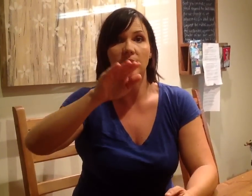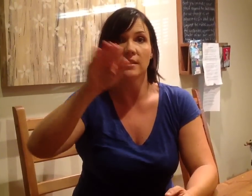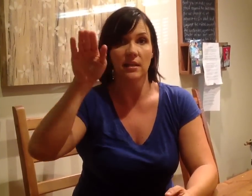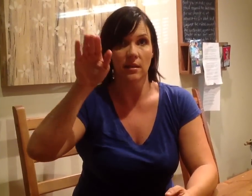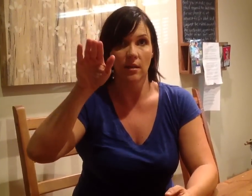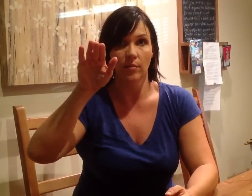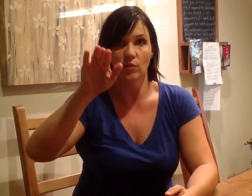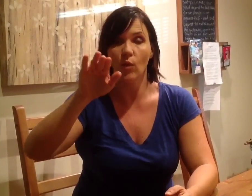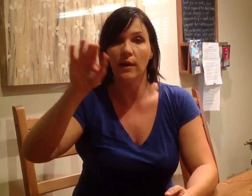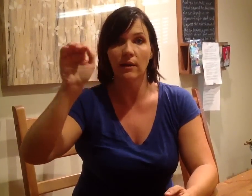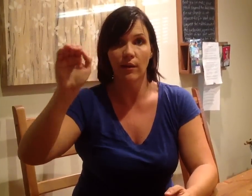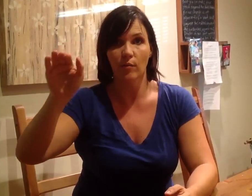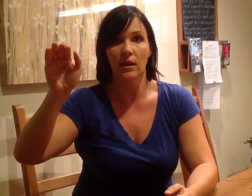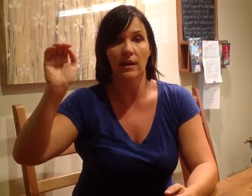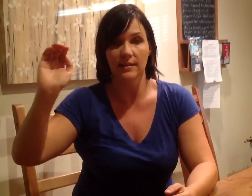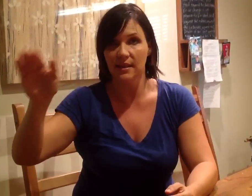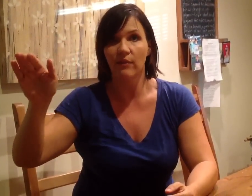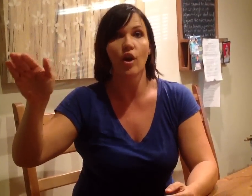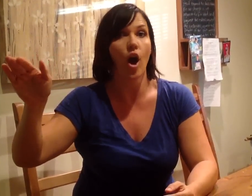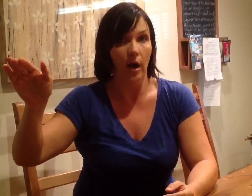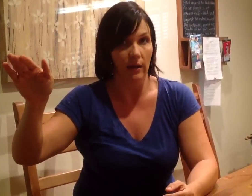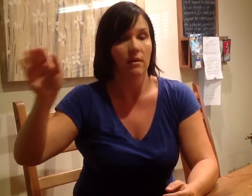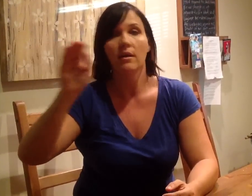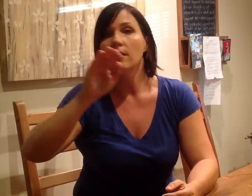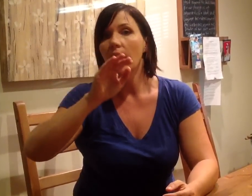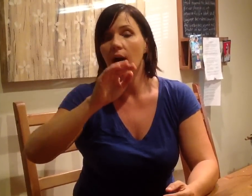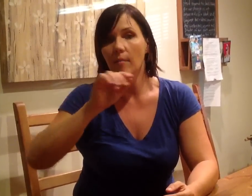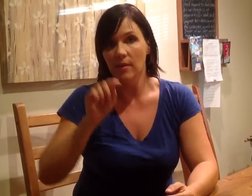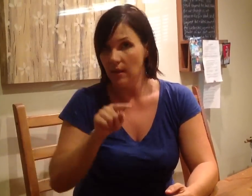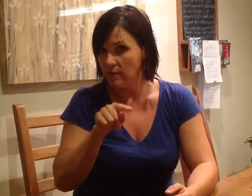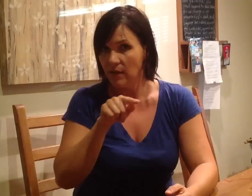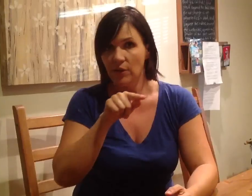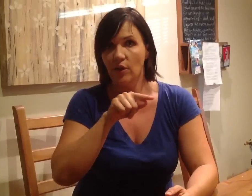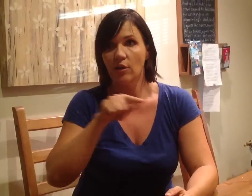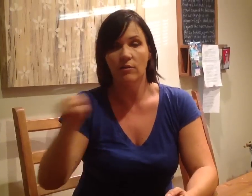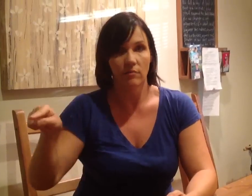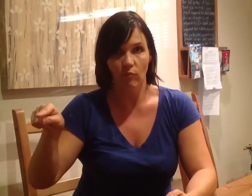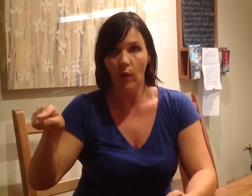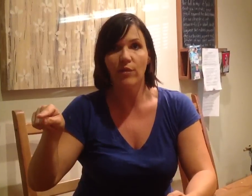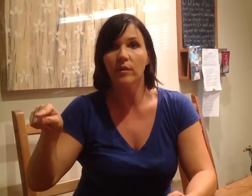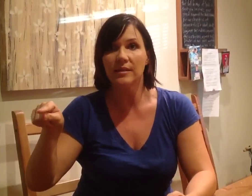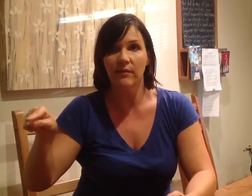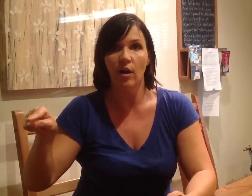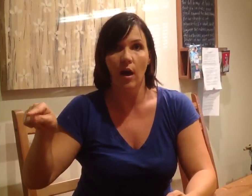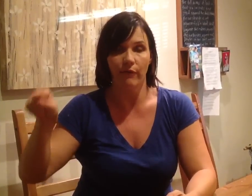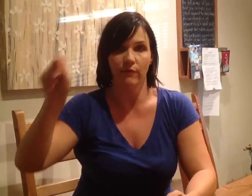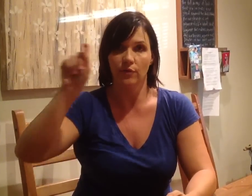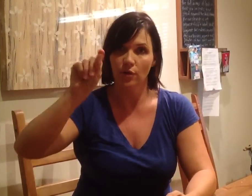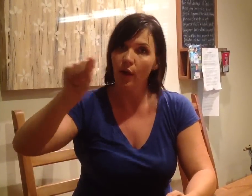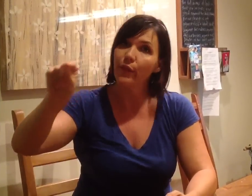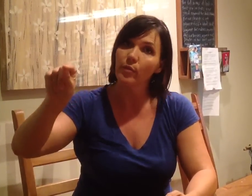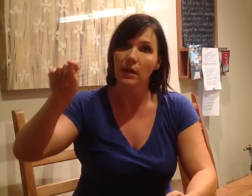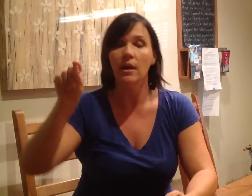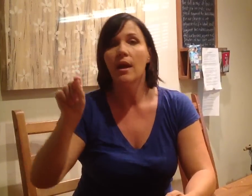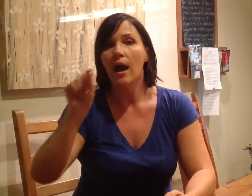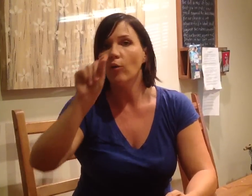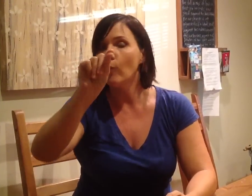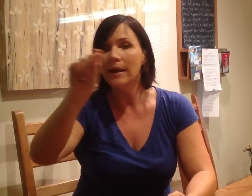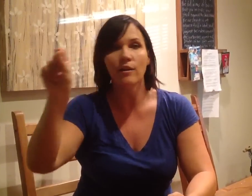the scene, numbers one, three, and seven on. And then down here, one, three, and seven off. Turn on three. I'll write it